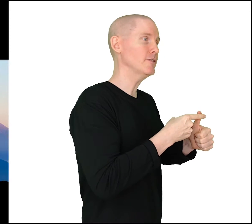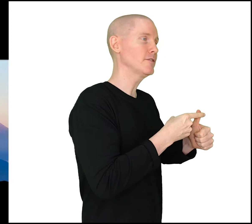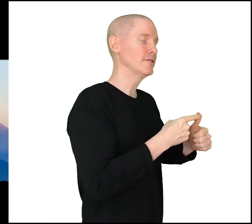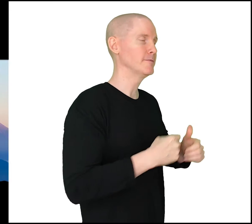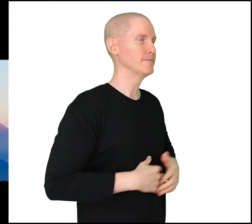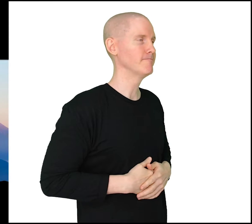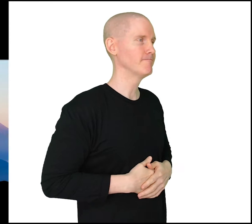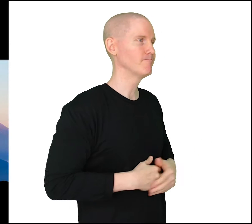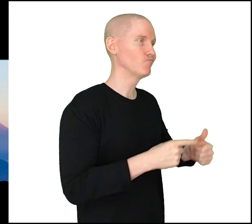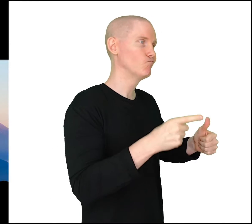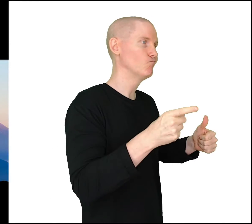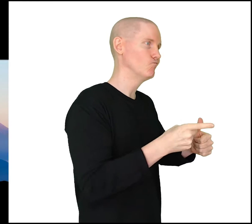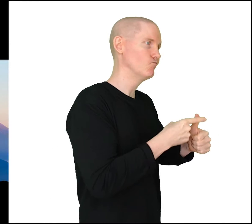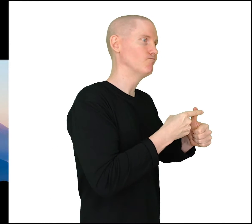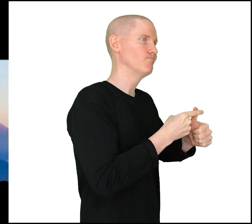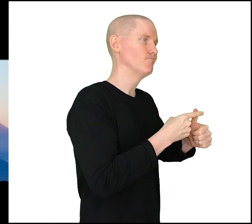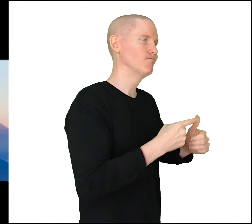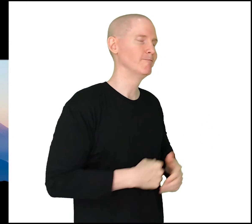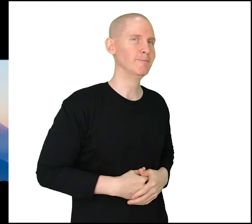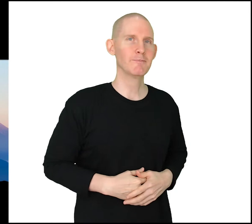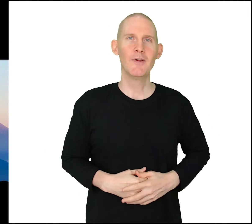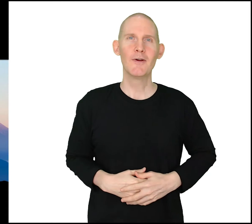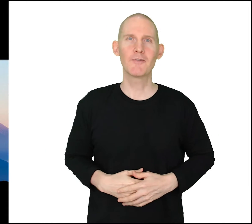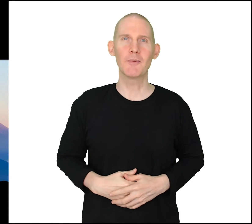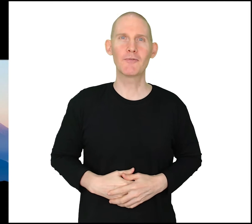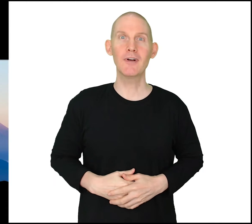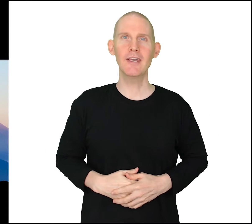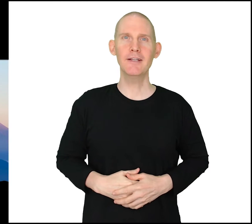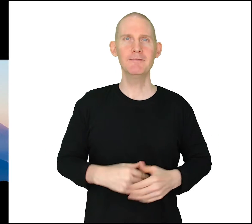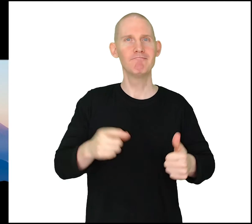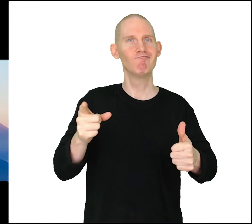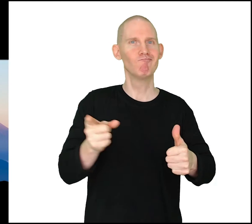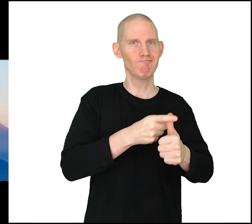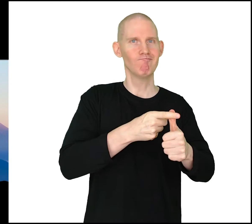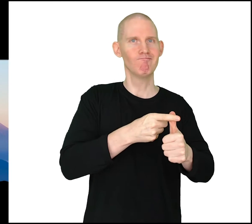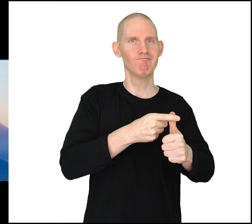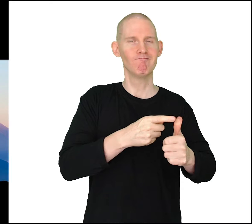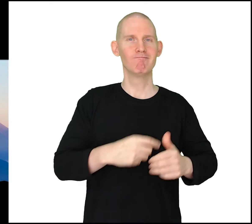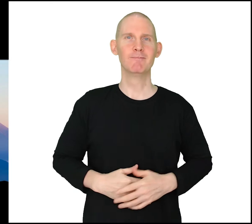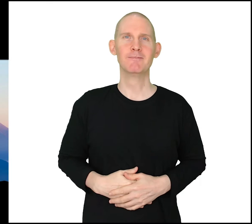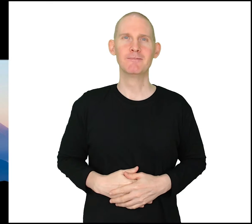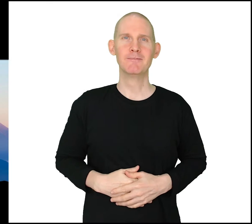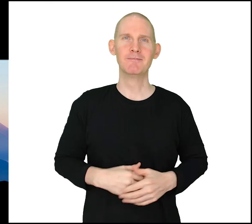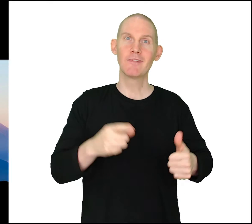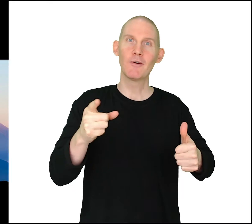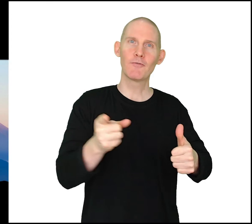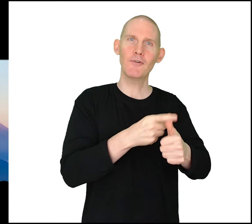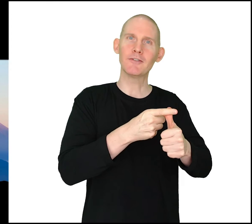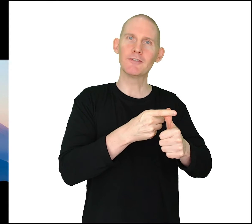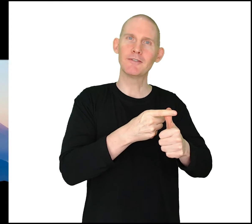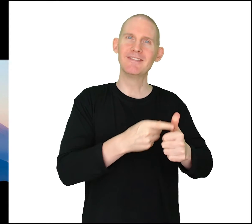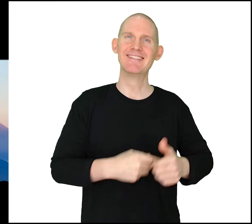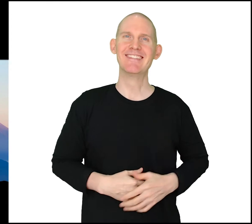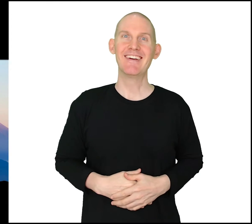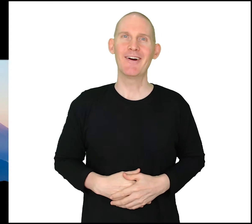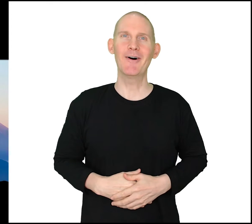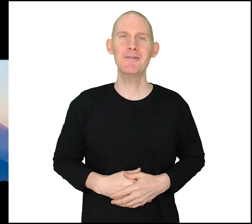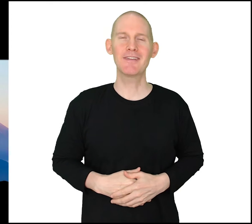from the front again first okay